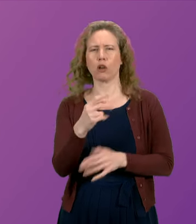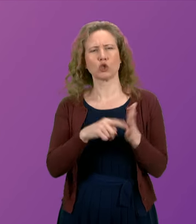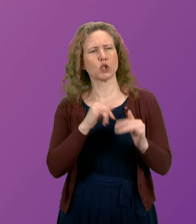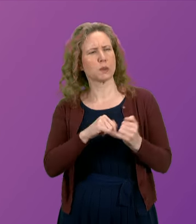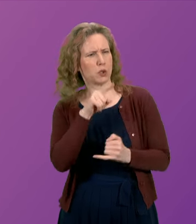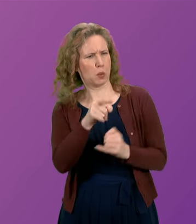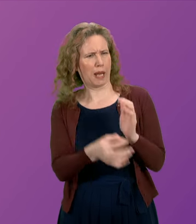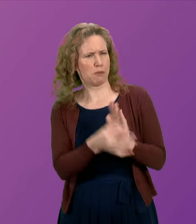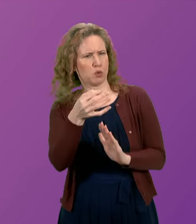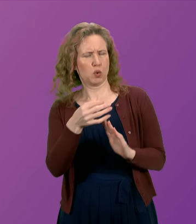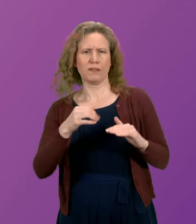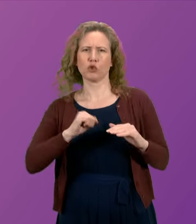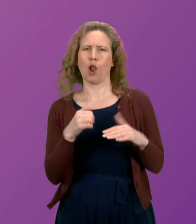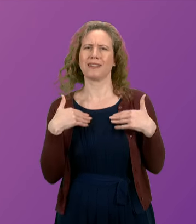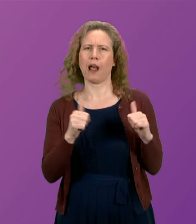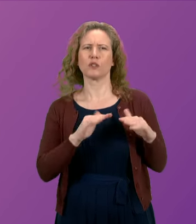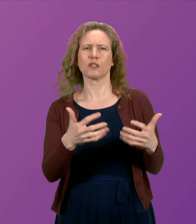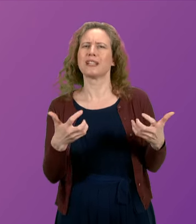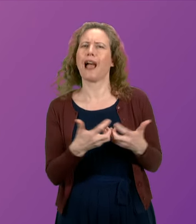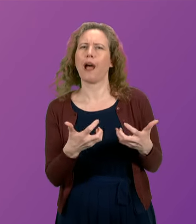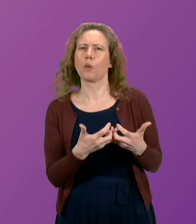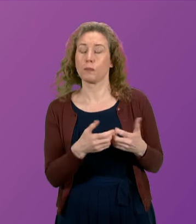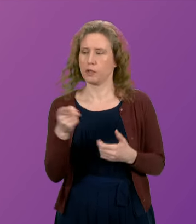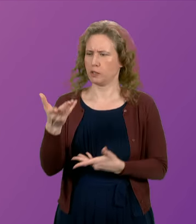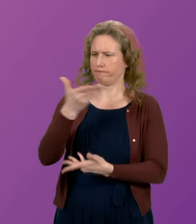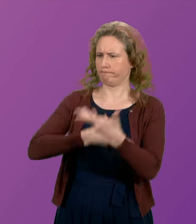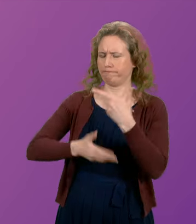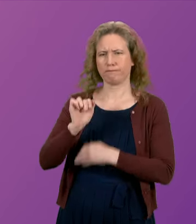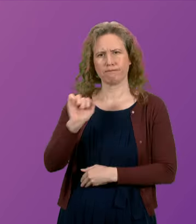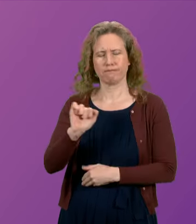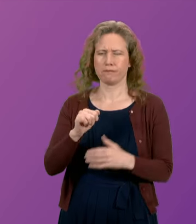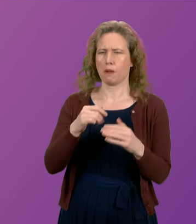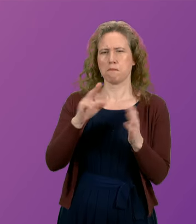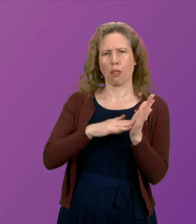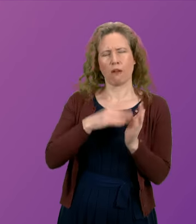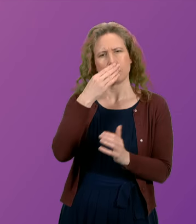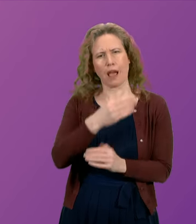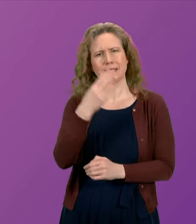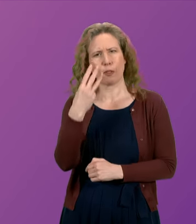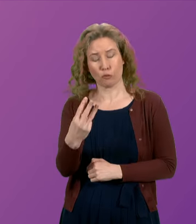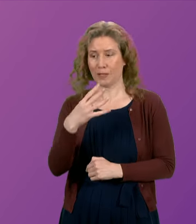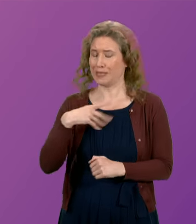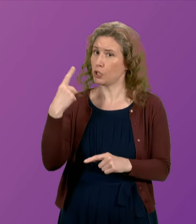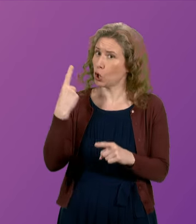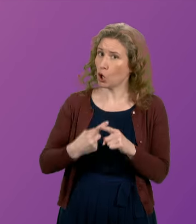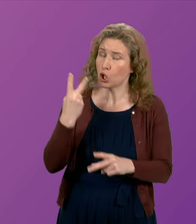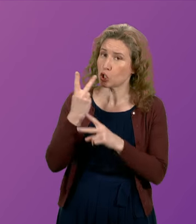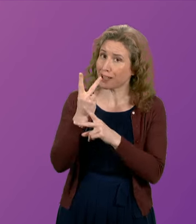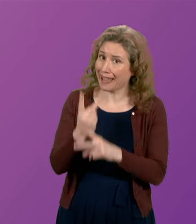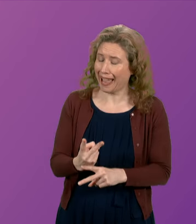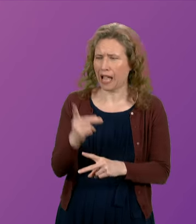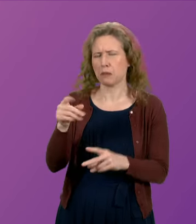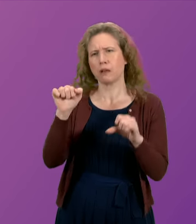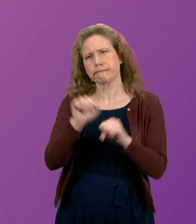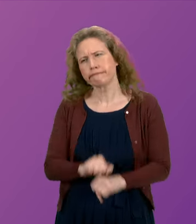to improve Scotland's health service. She spoke about her 93-year-old mother, who needed urgent care, but